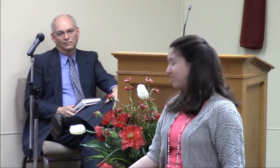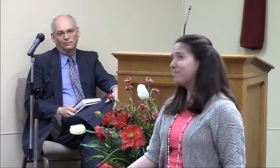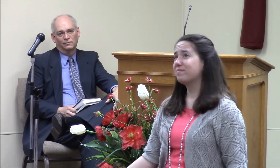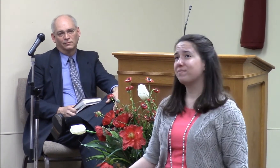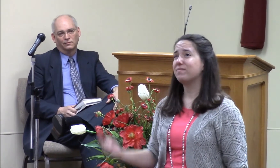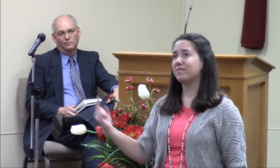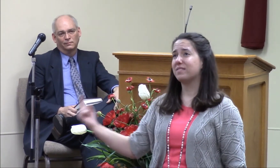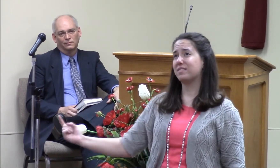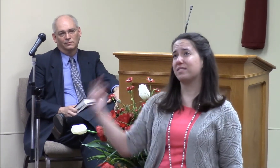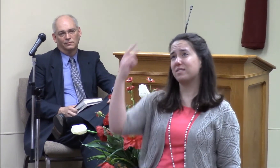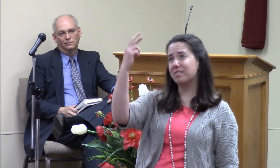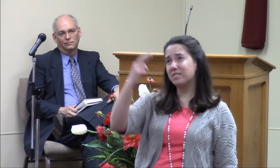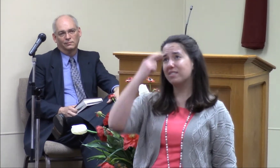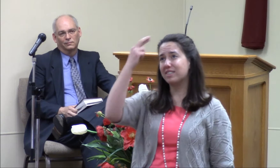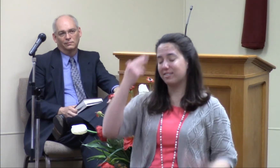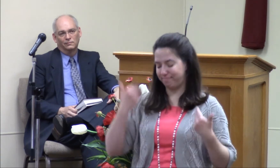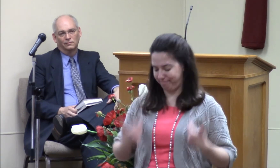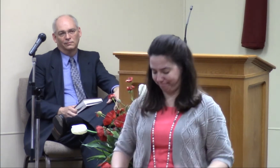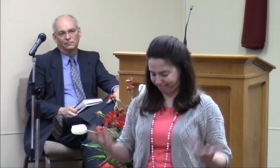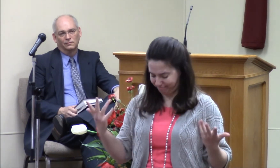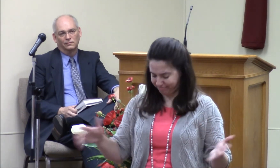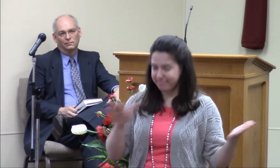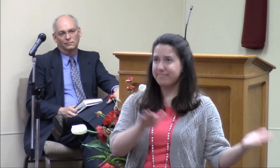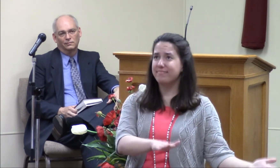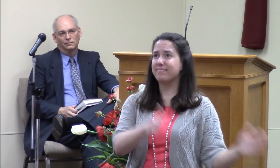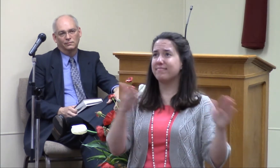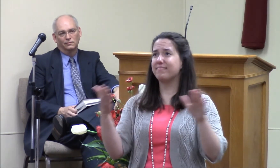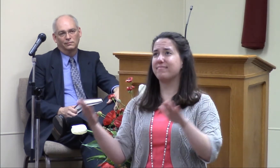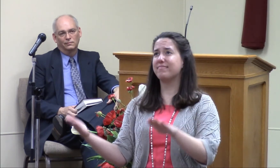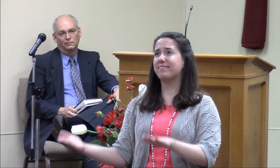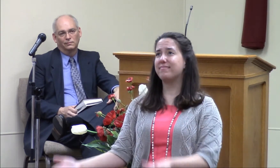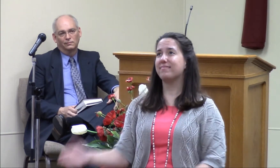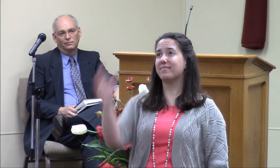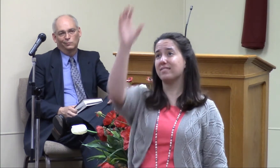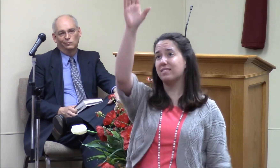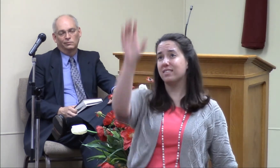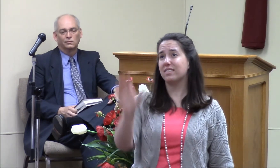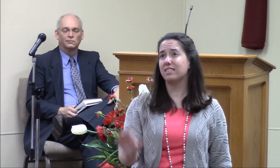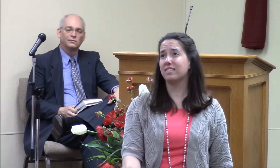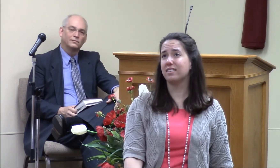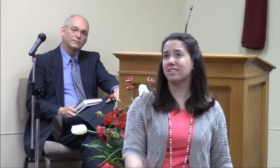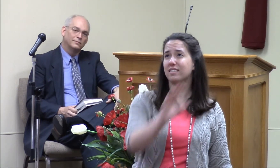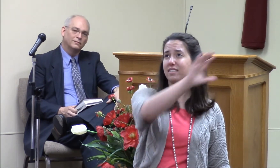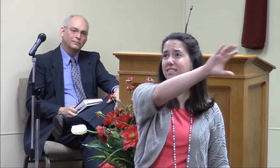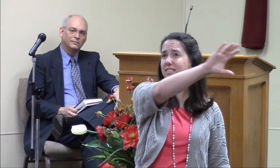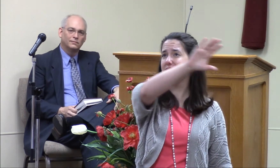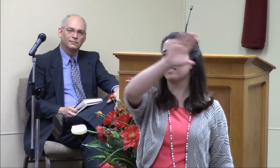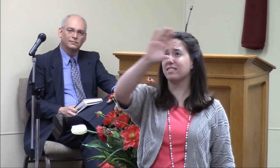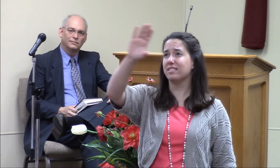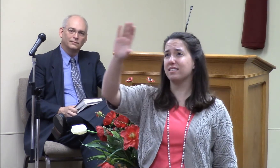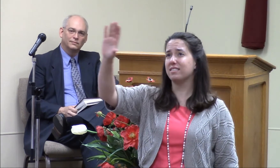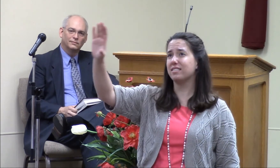One of the reasons I died on Calvary